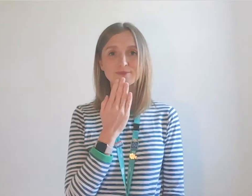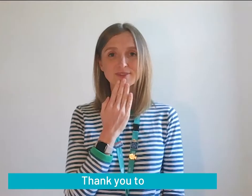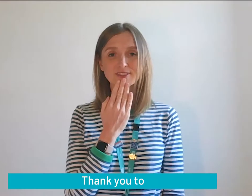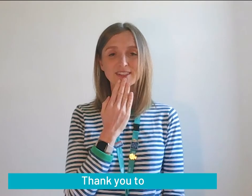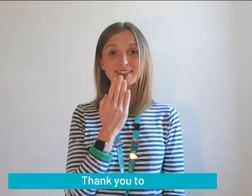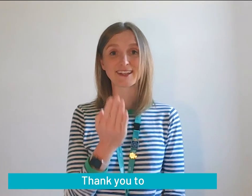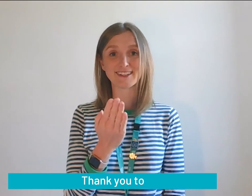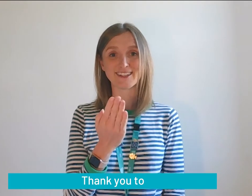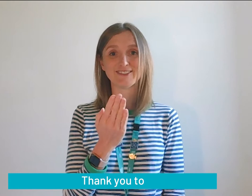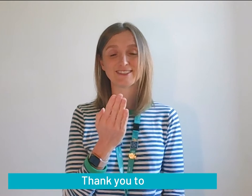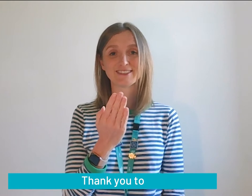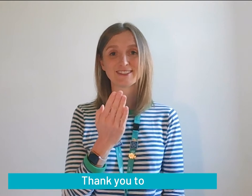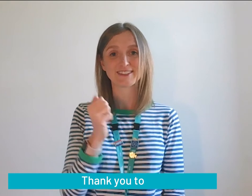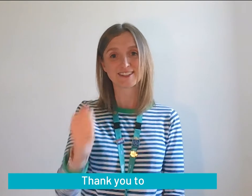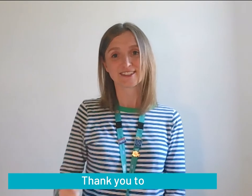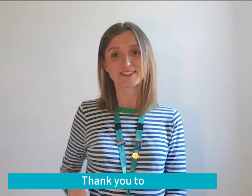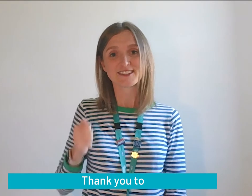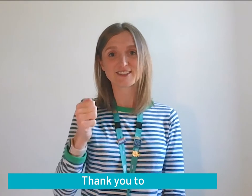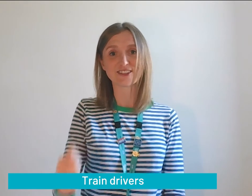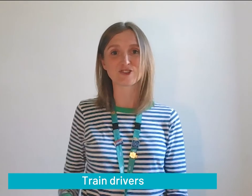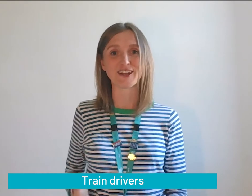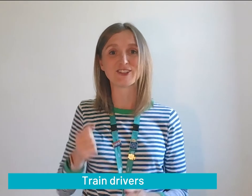Thank you to the bus drivers.